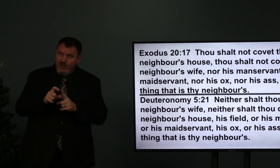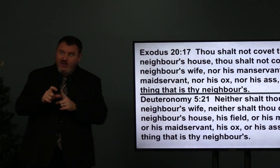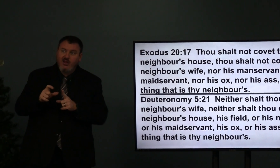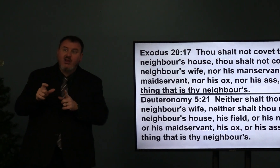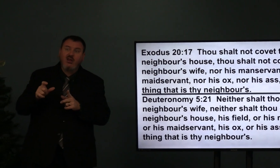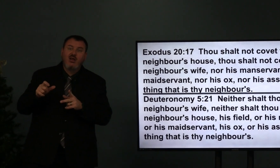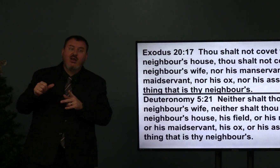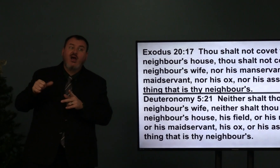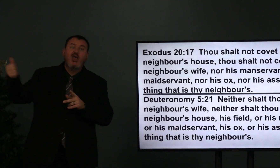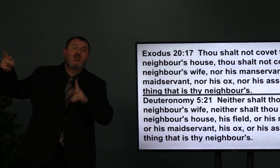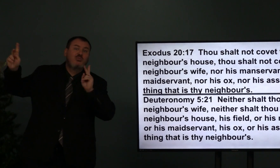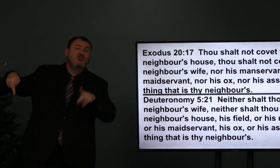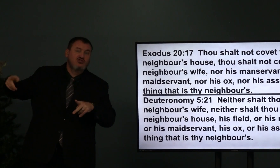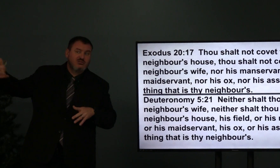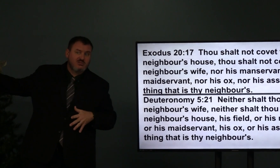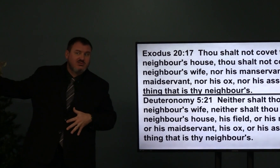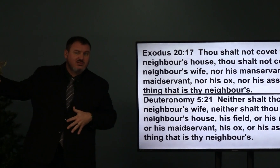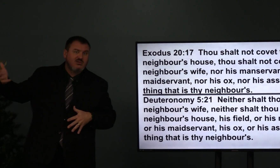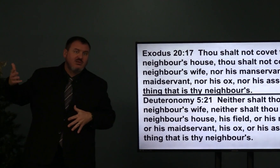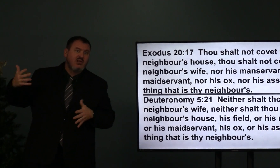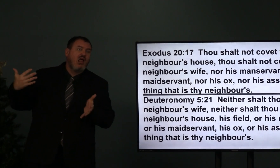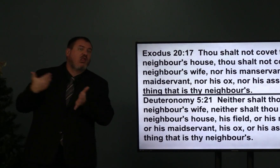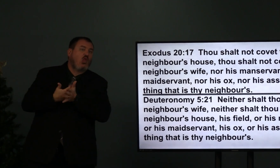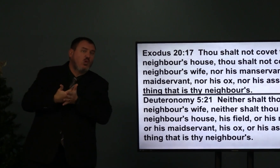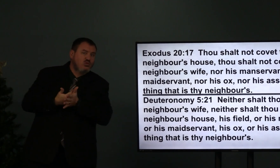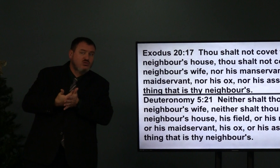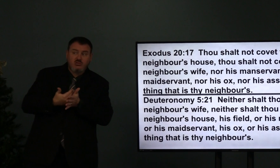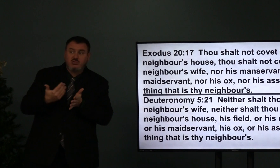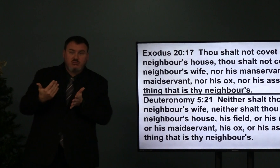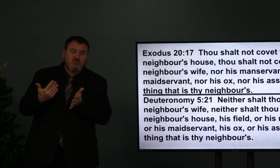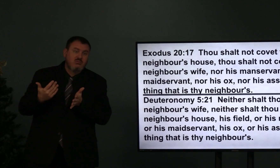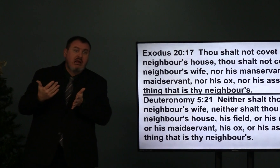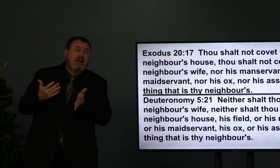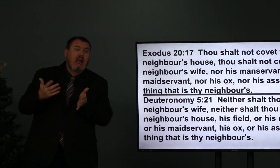spelling this, right? Another person who's close to me.